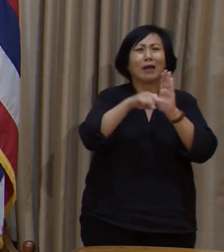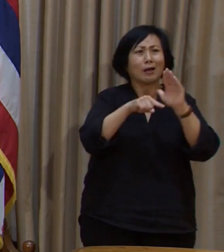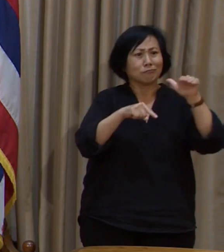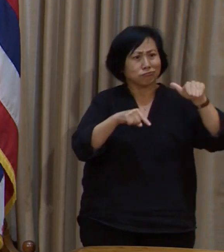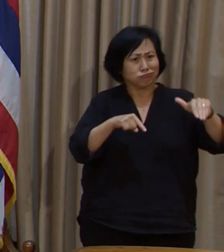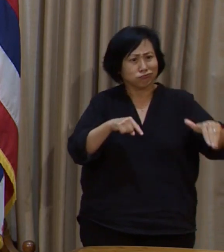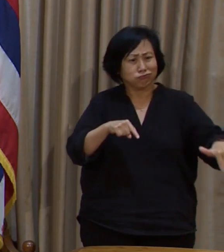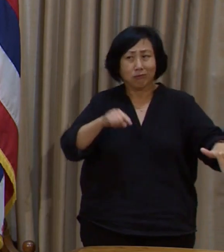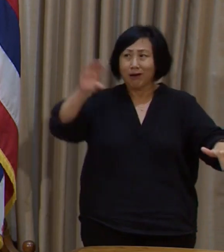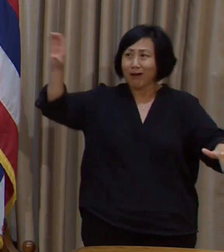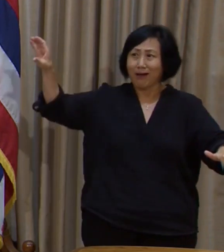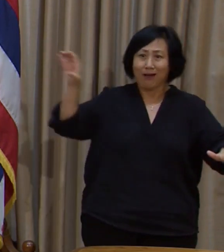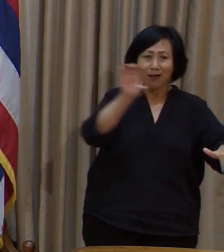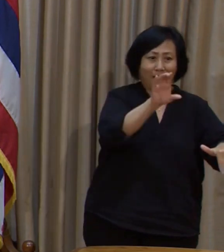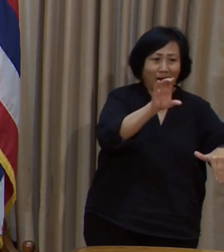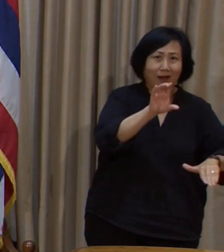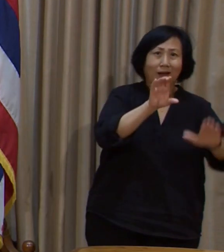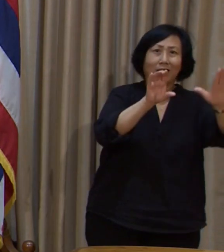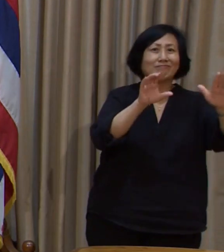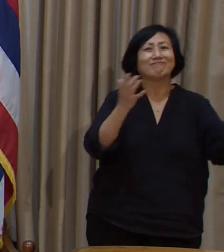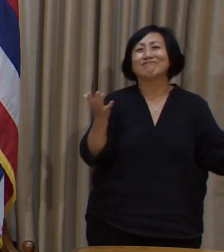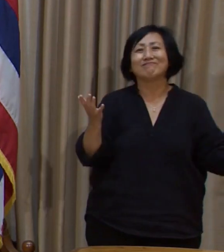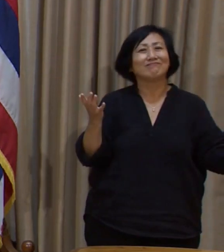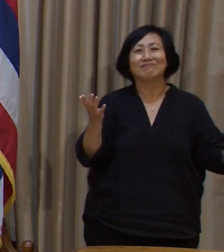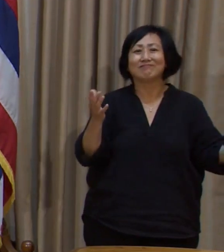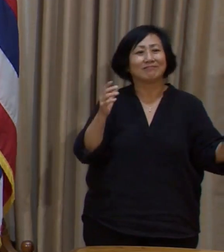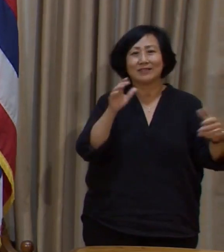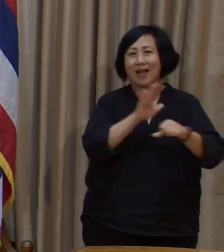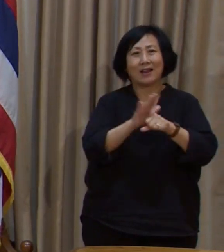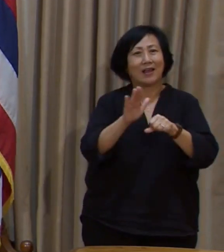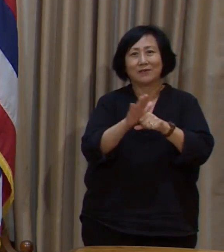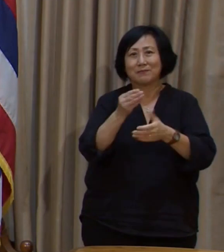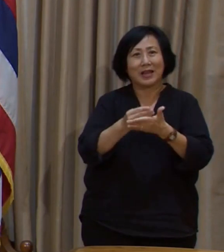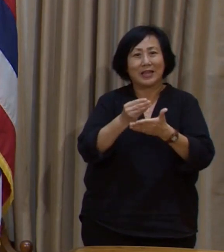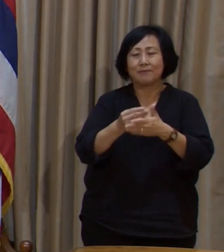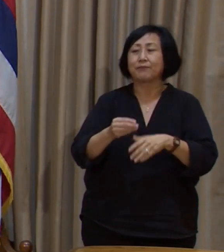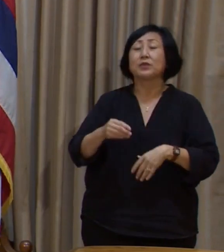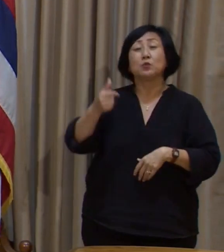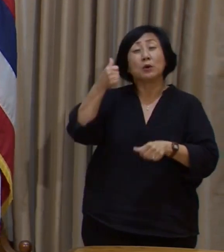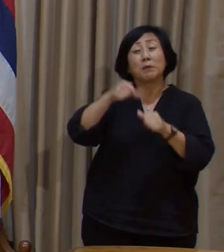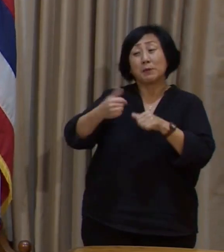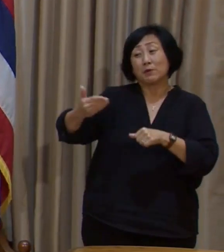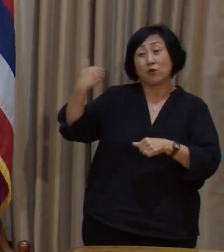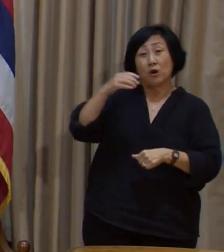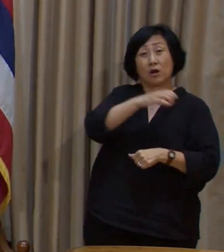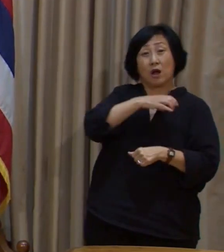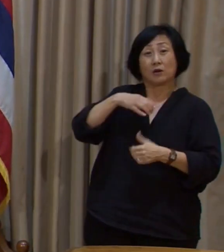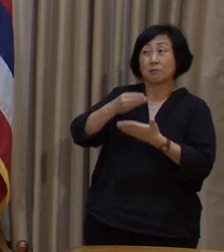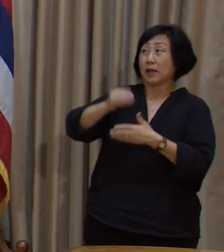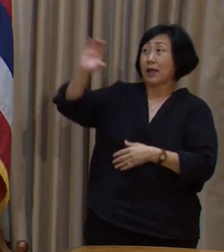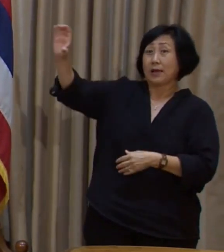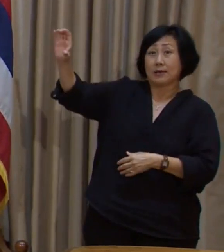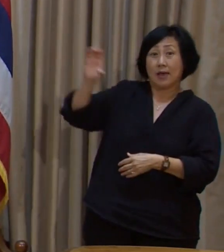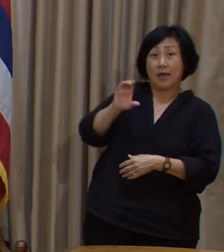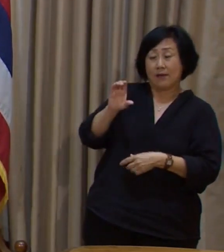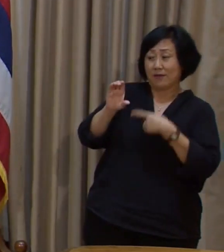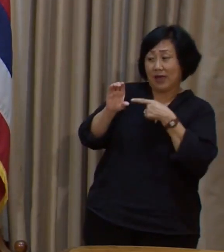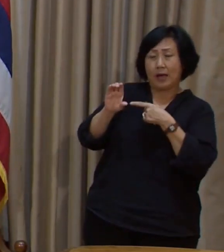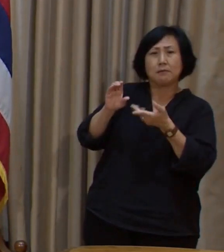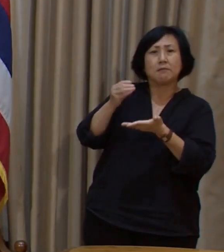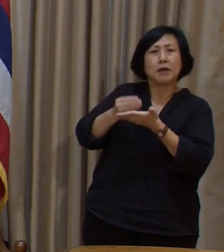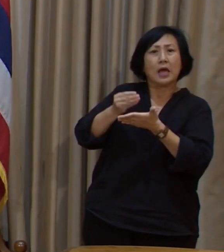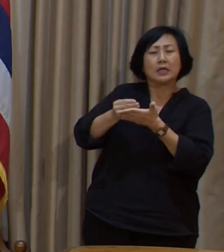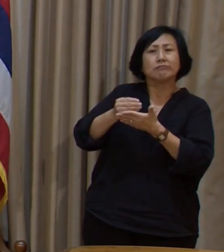shortfall we are preparing As you may recall, previous congressional funding explicitly